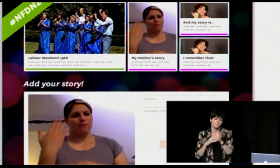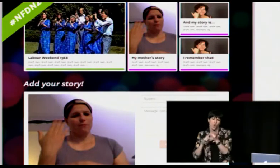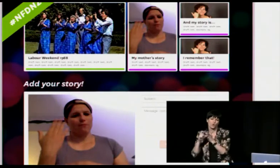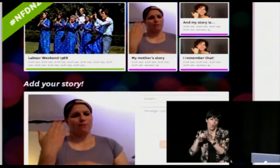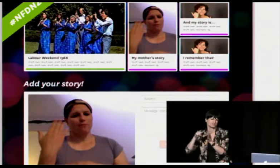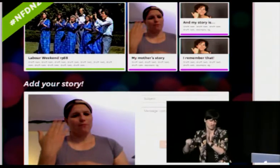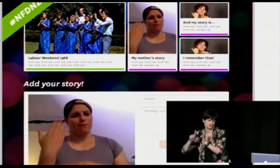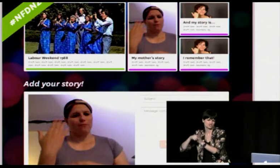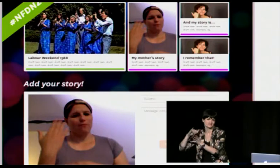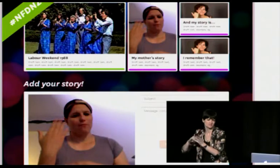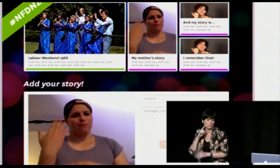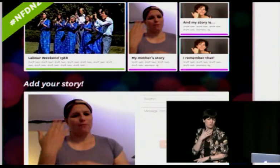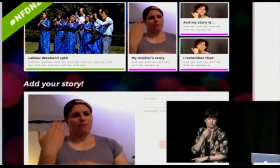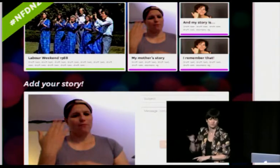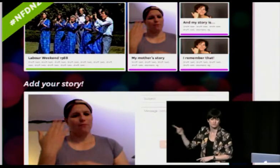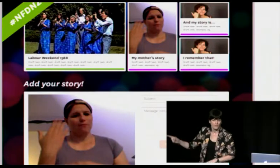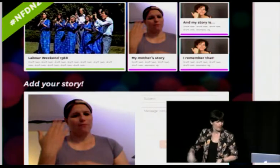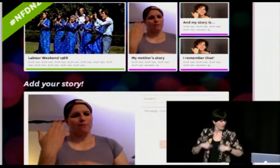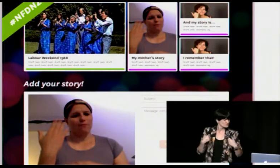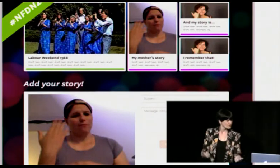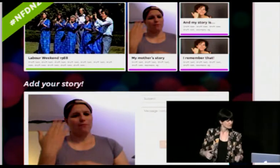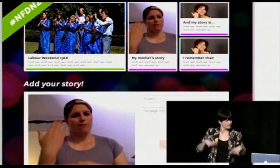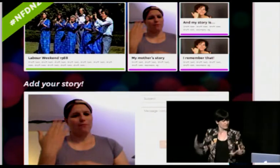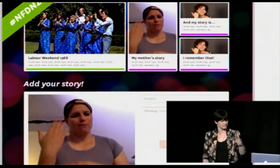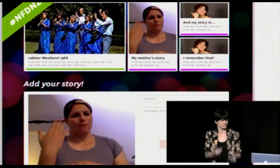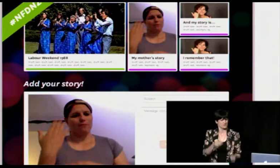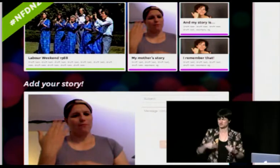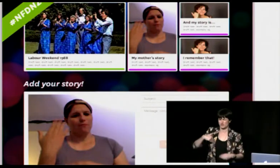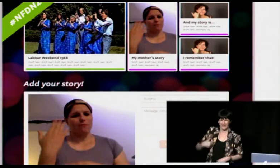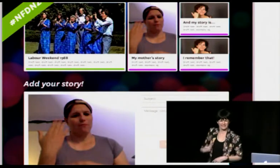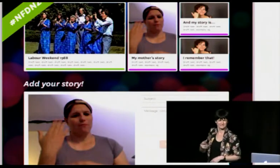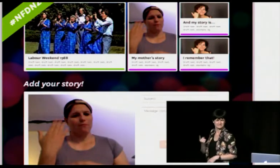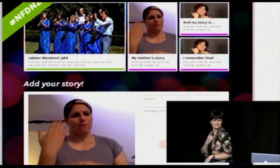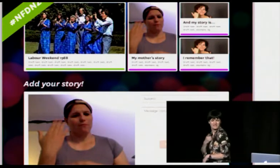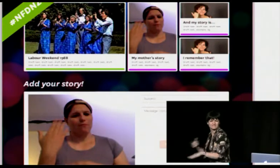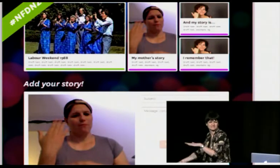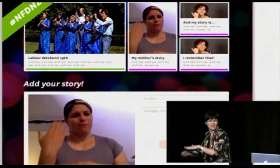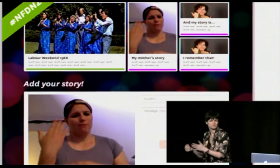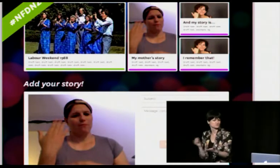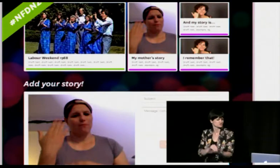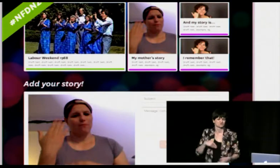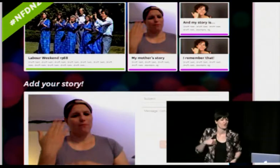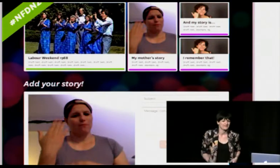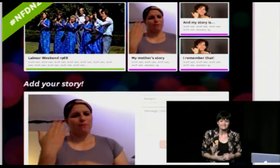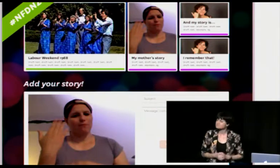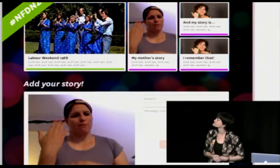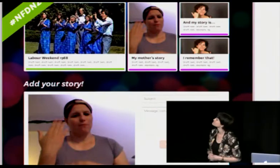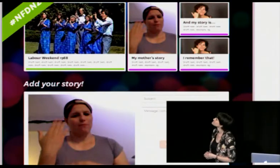it they can just record it straight into the website it's all done through Node.js